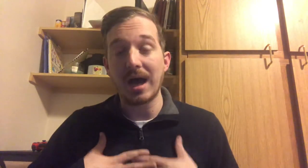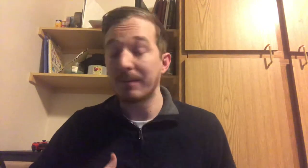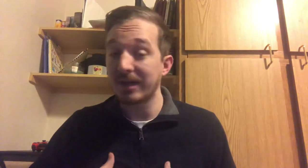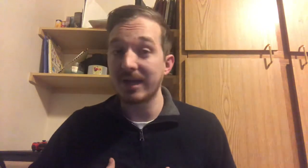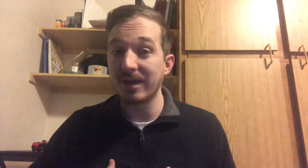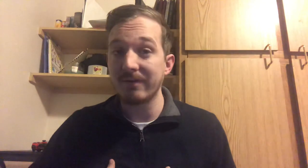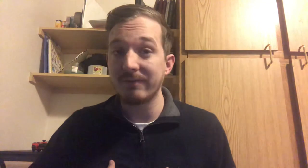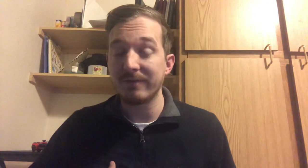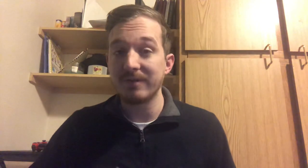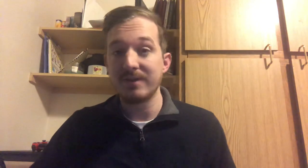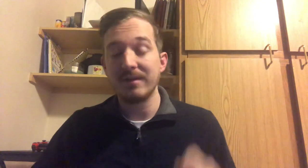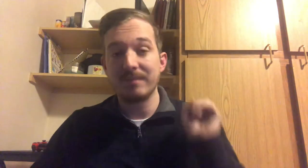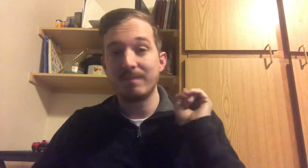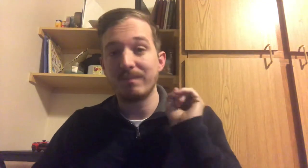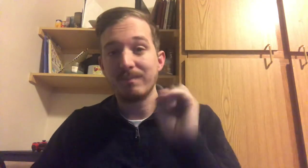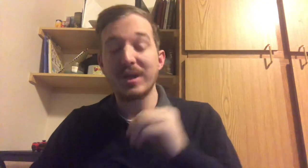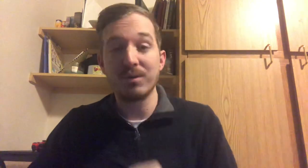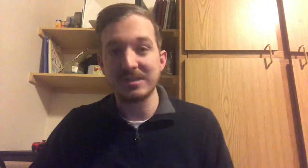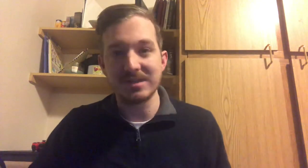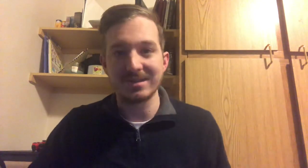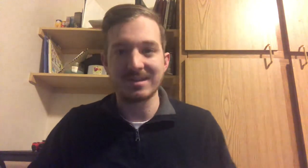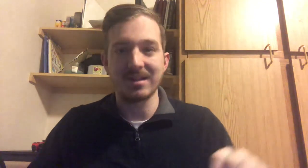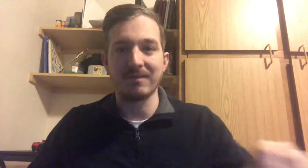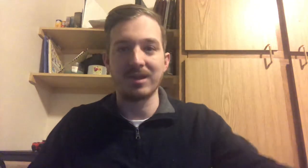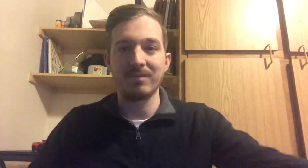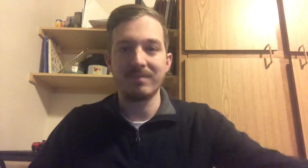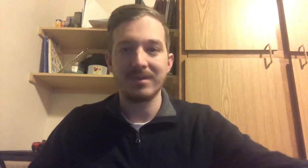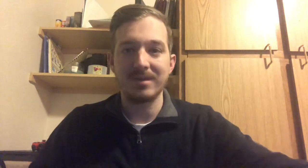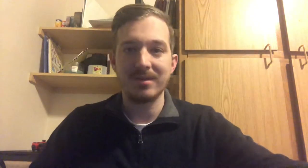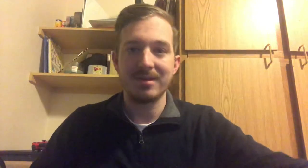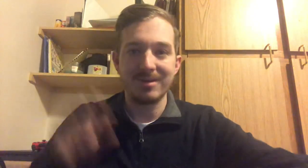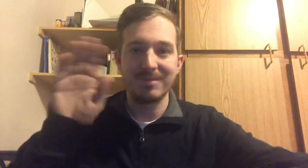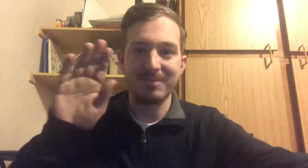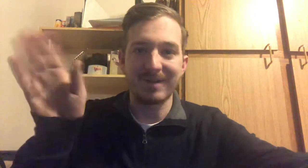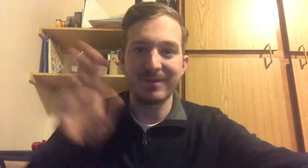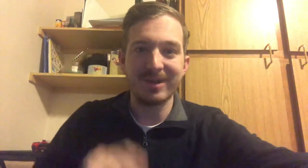I'm going to head off, but I hope to see you guys in another video. Bye for now.